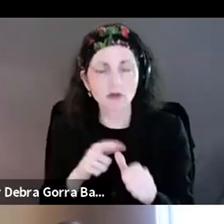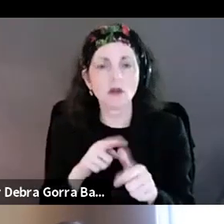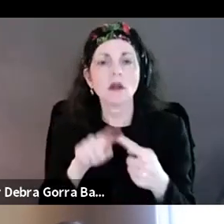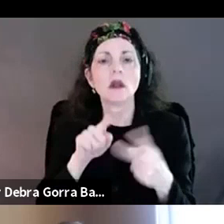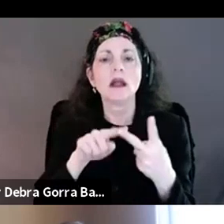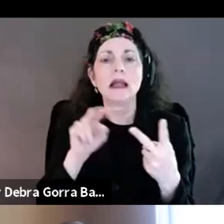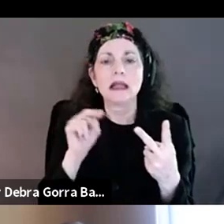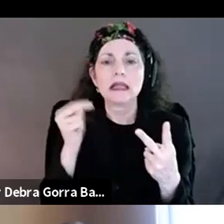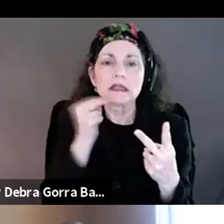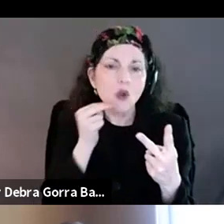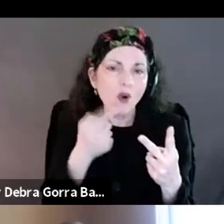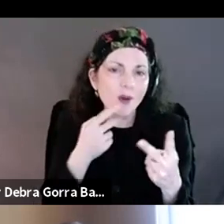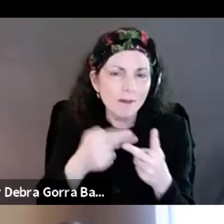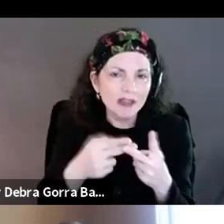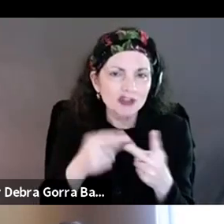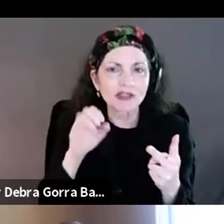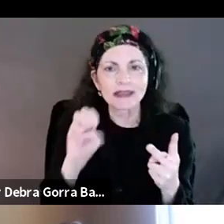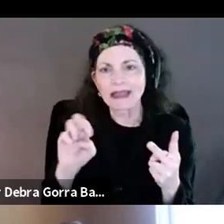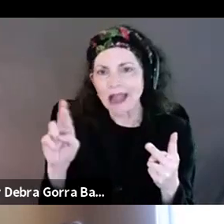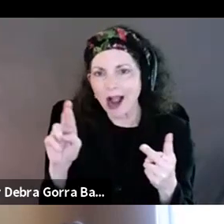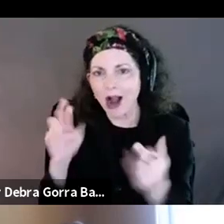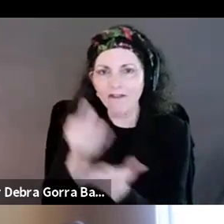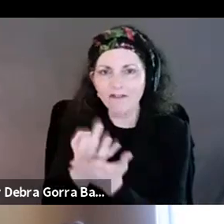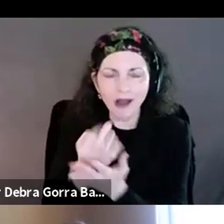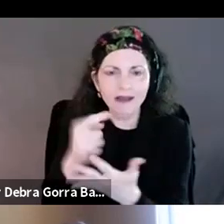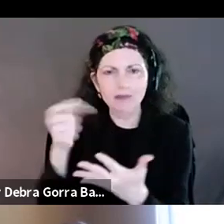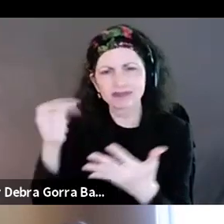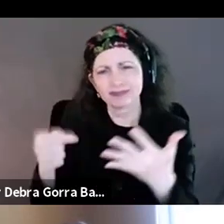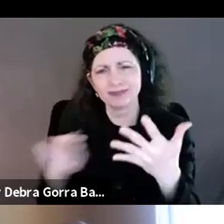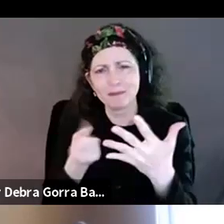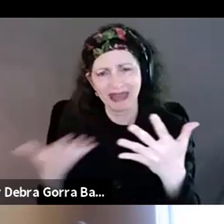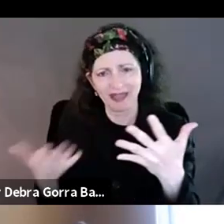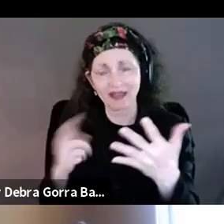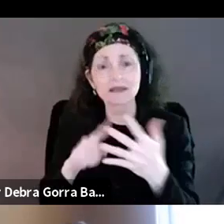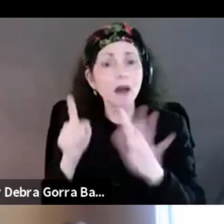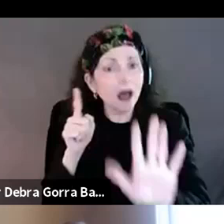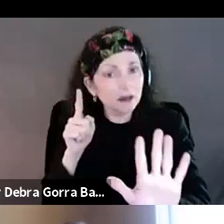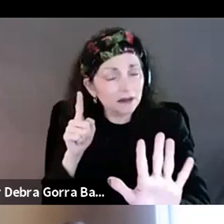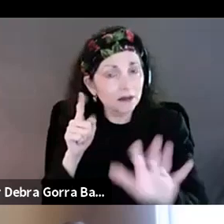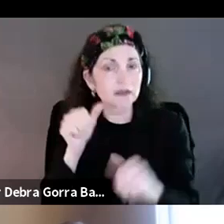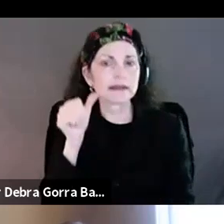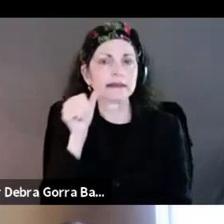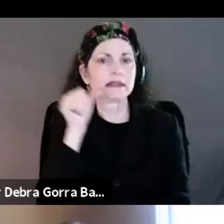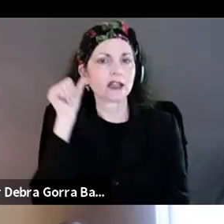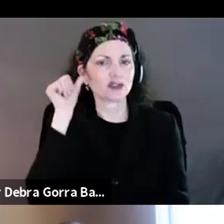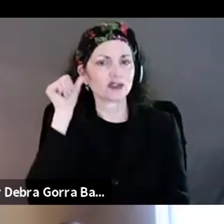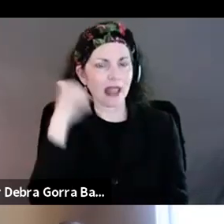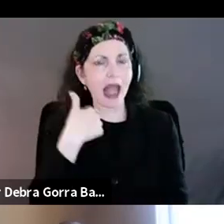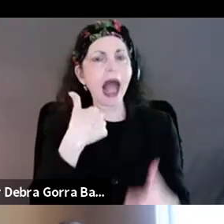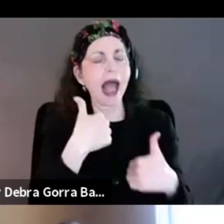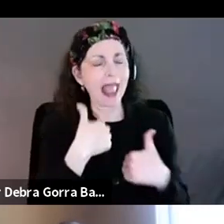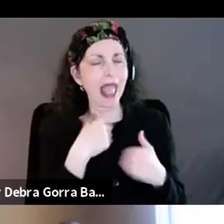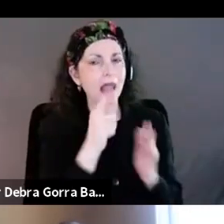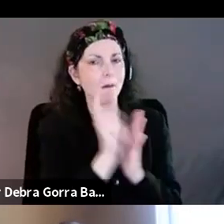fund and the fellowship and all of those things. But I had a moment yesterday, um, with a young person that made me